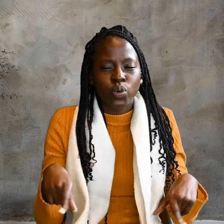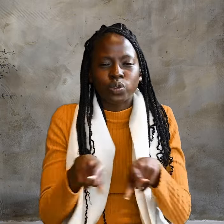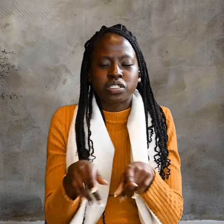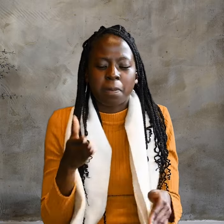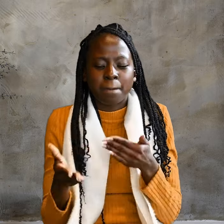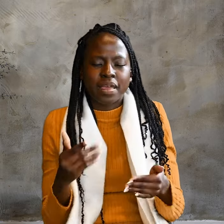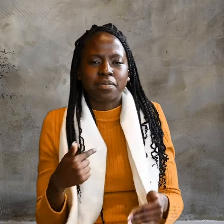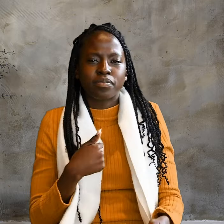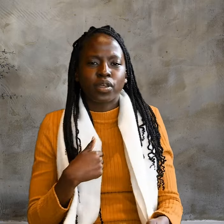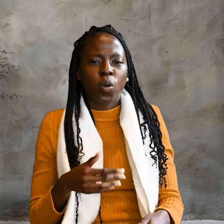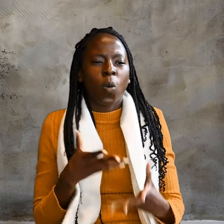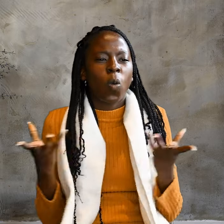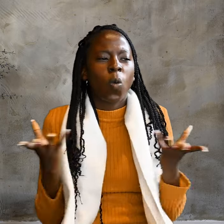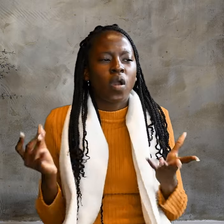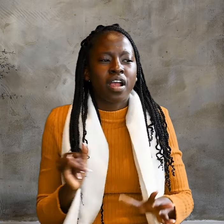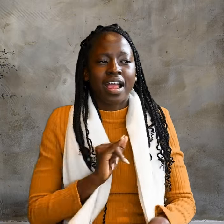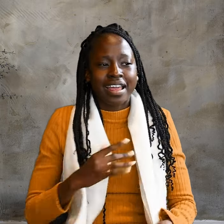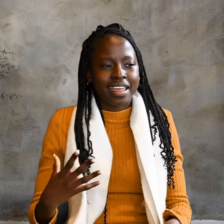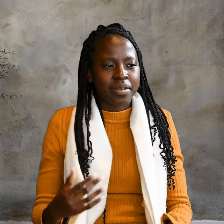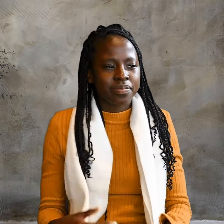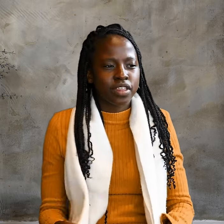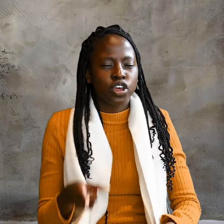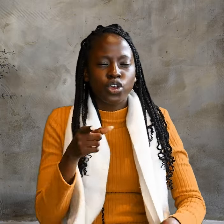know the way to the place where I am going.